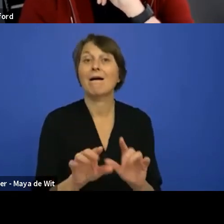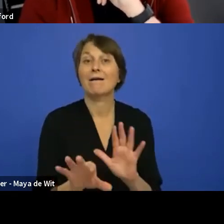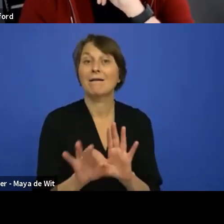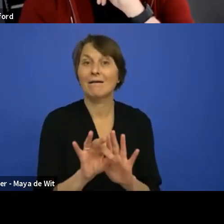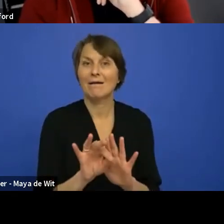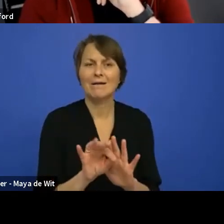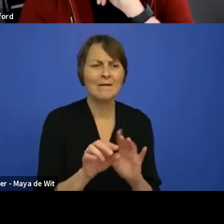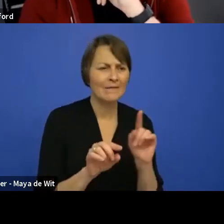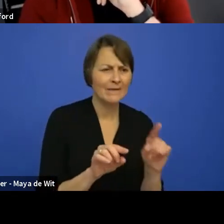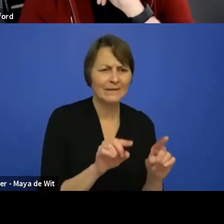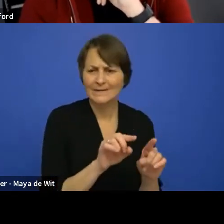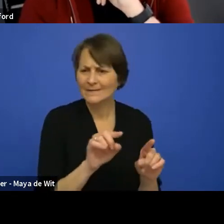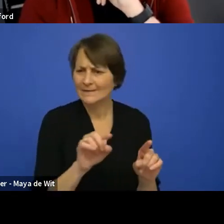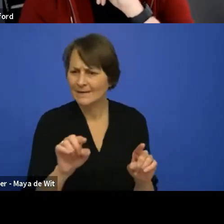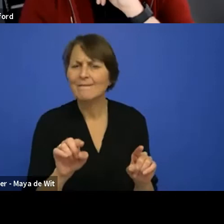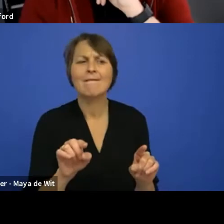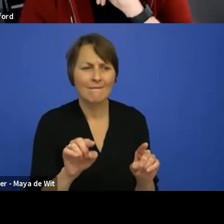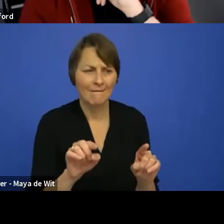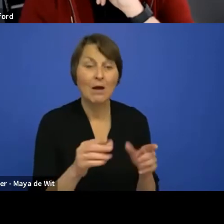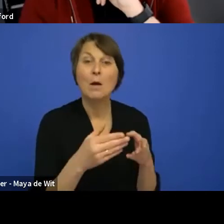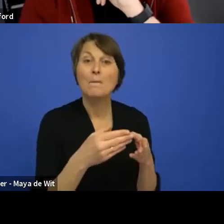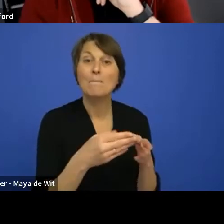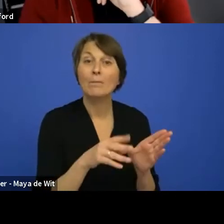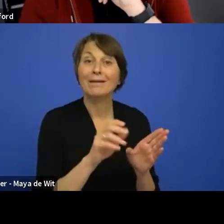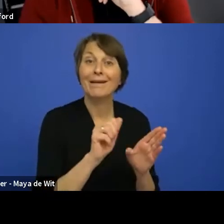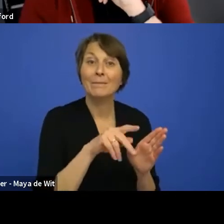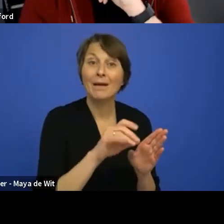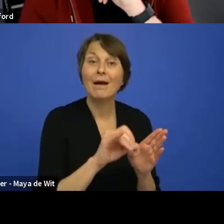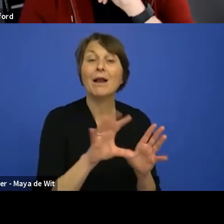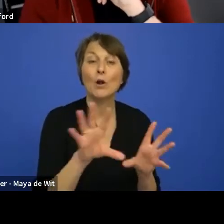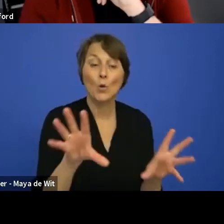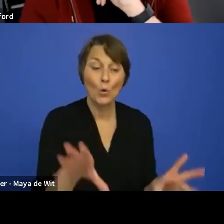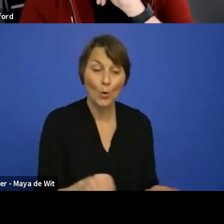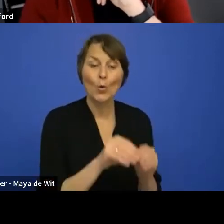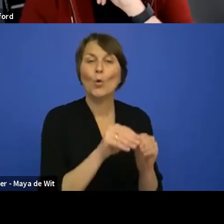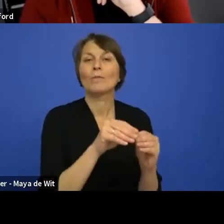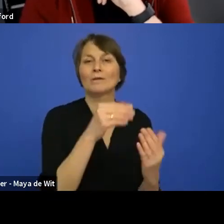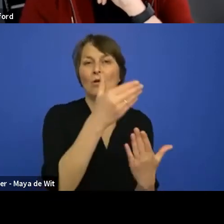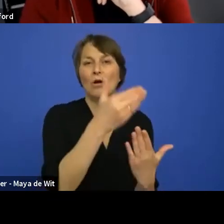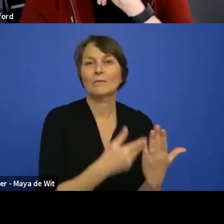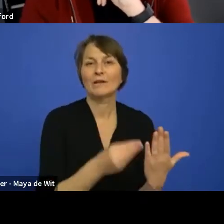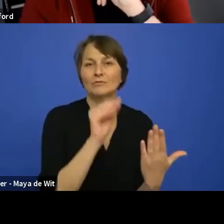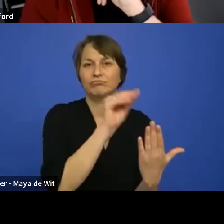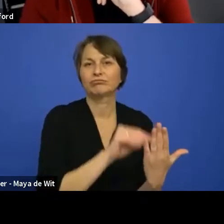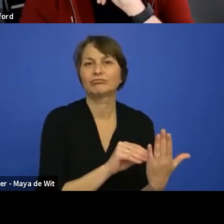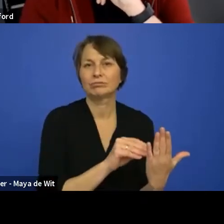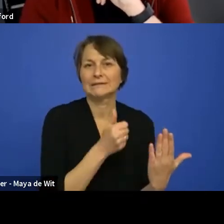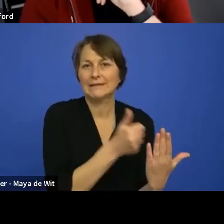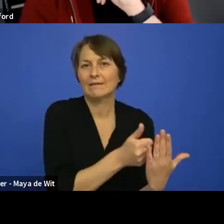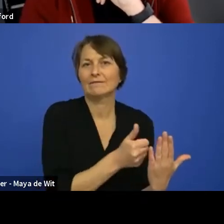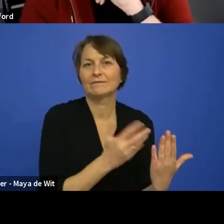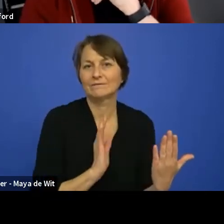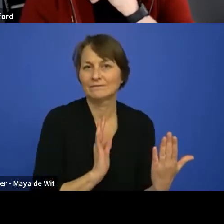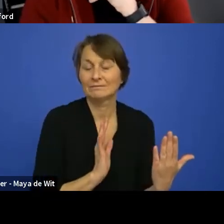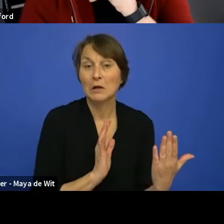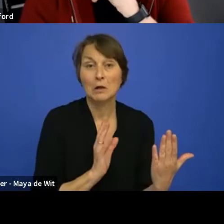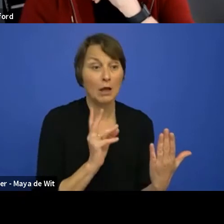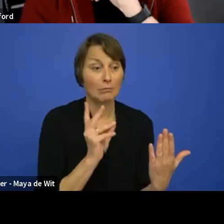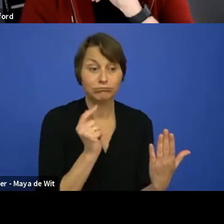component is a public API thing and automatically generates a documentation based on that that that works out really well. And then we're able to add comments